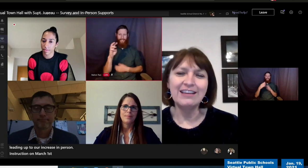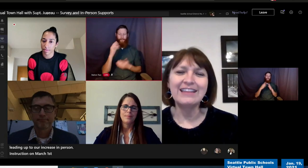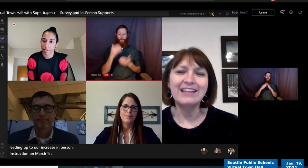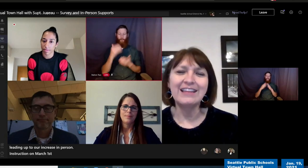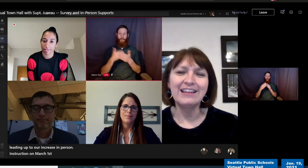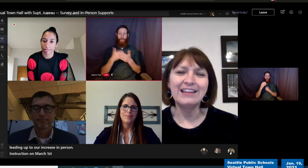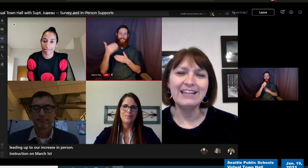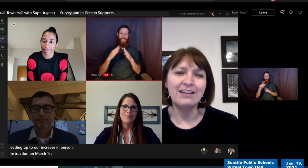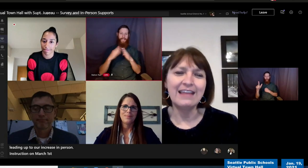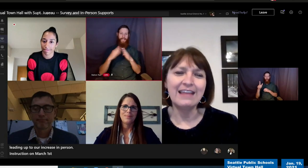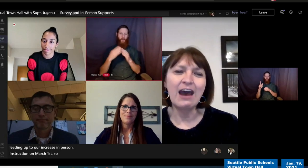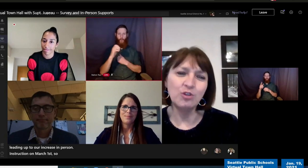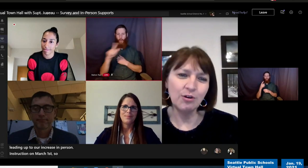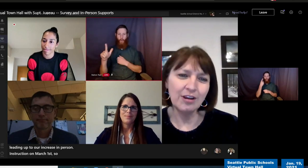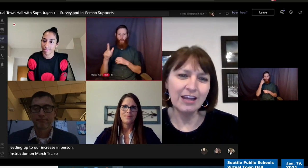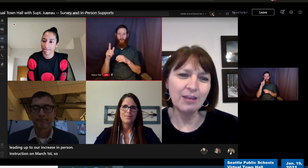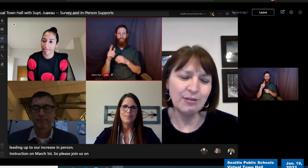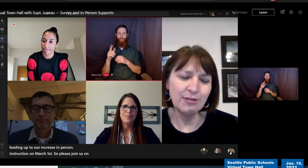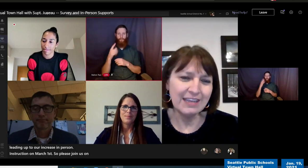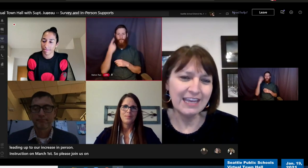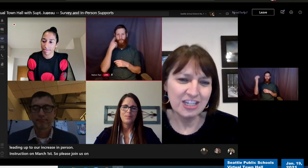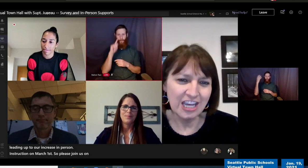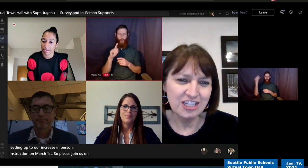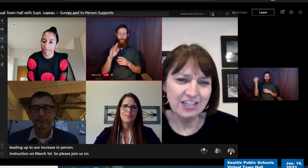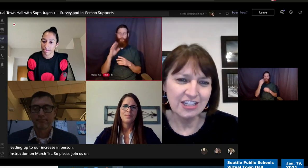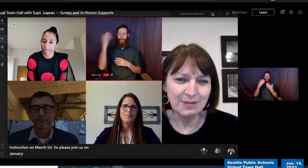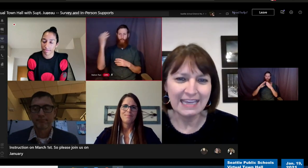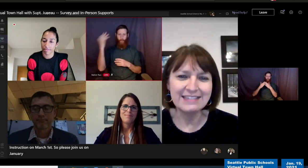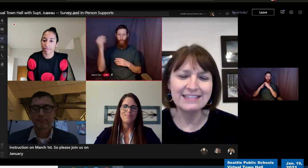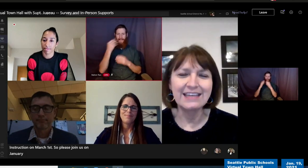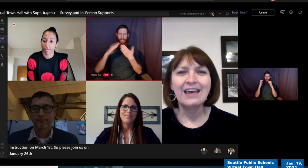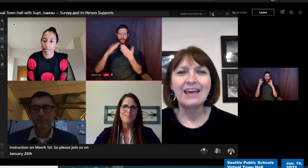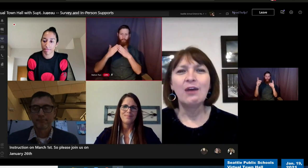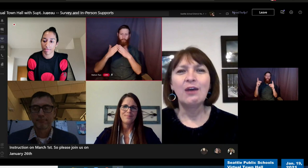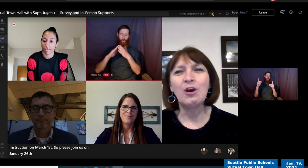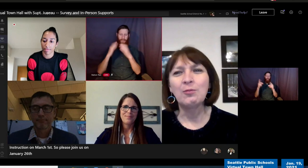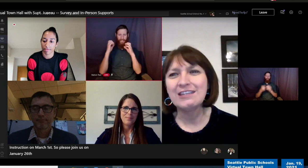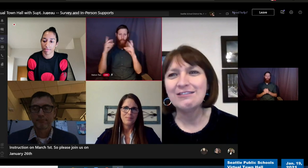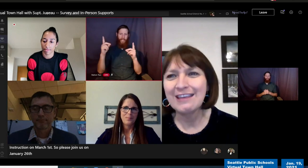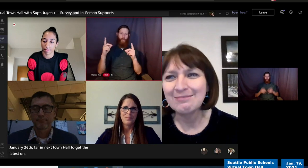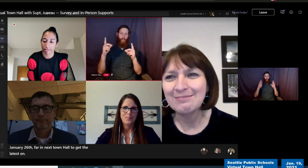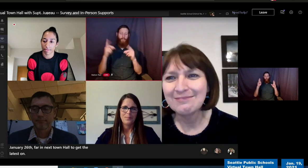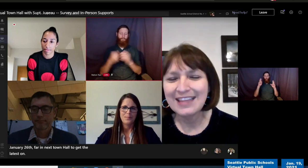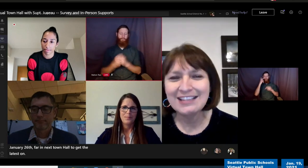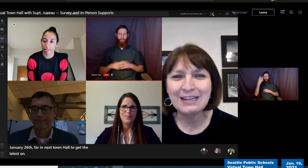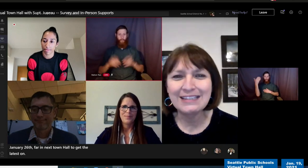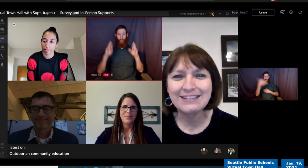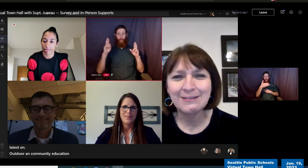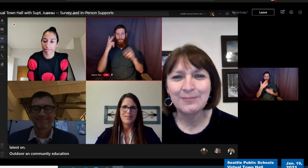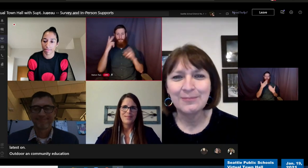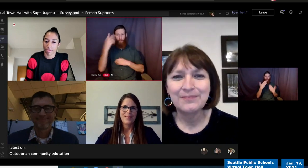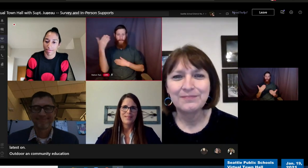get the latest on outdoor and community education updates. And we hope to see you then. Thanks so much.